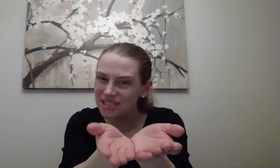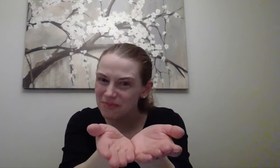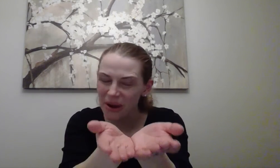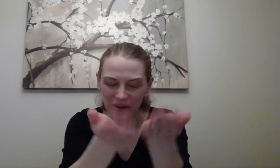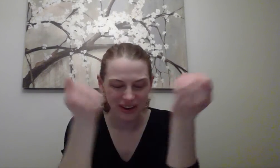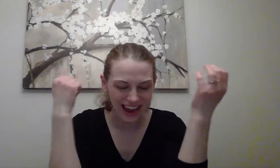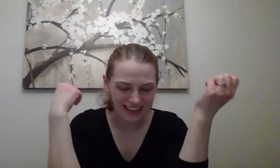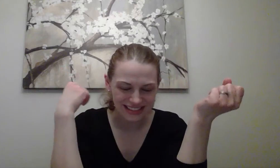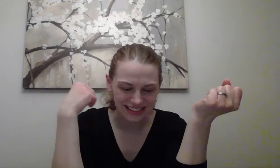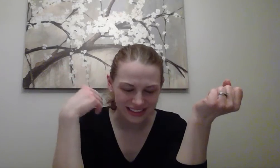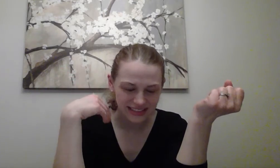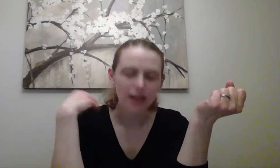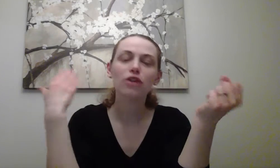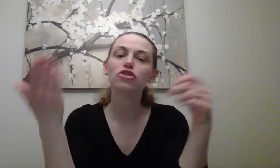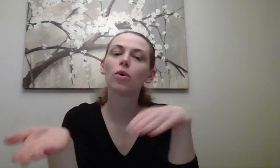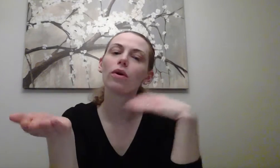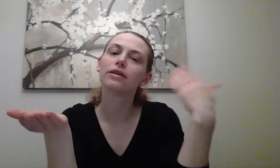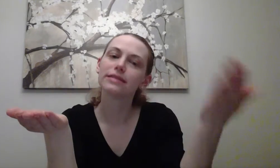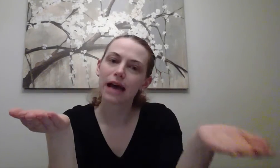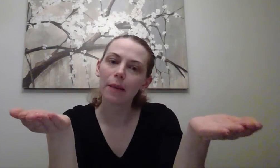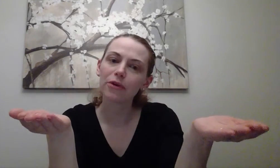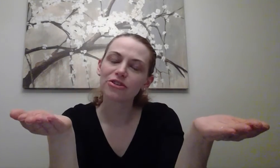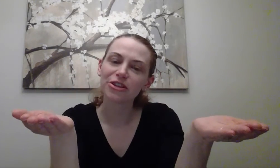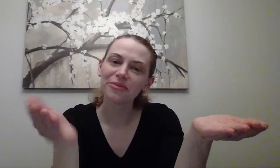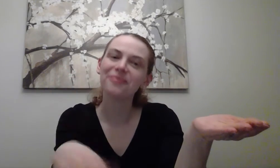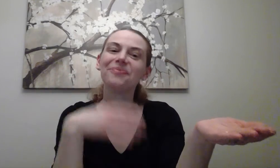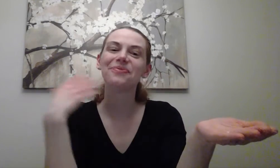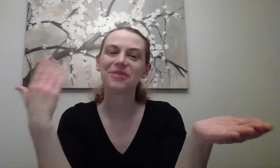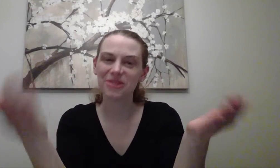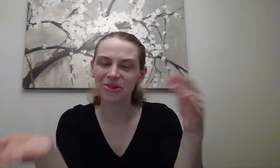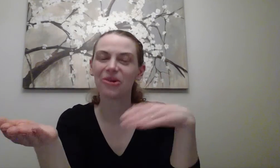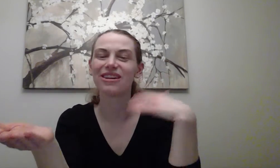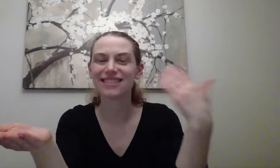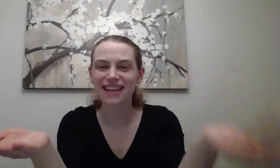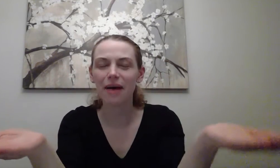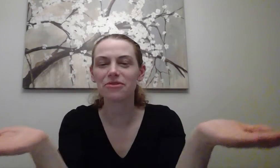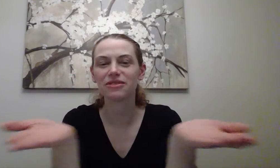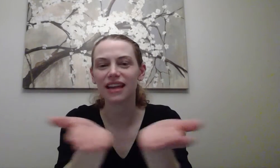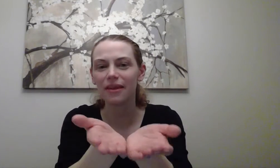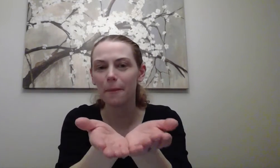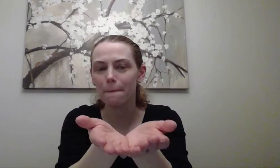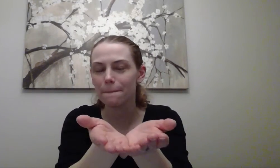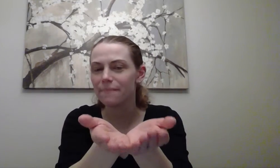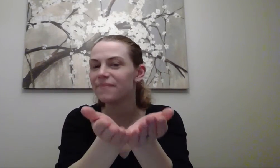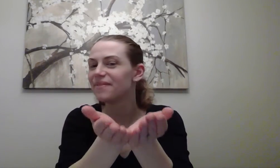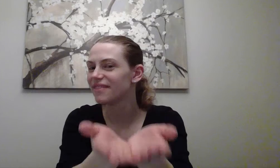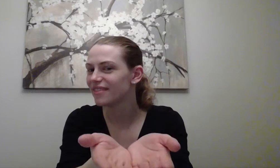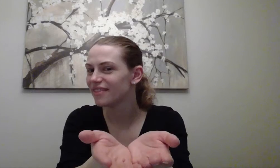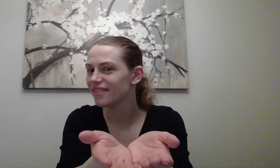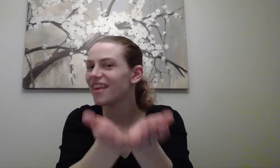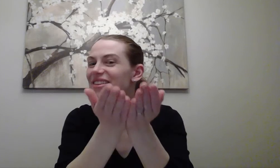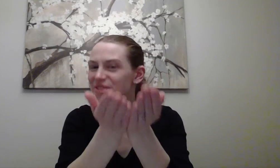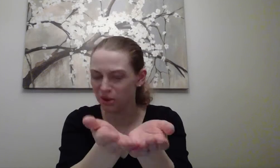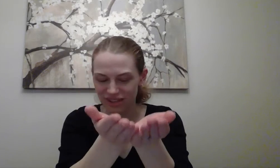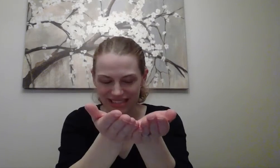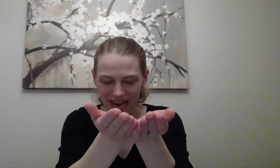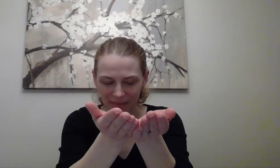Wishbone. Wishbone. Excellent. Door. Stop. Your turn. Door. Stop. Do it together. Door. Stop.